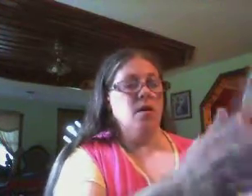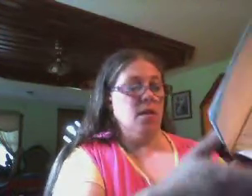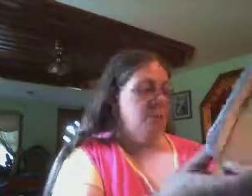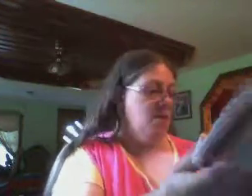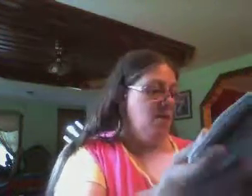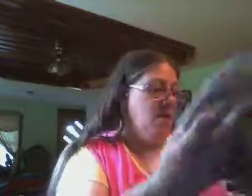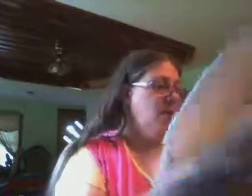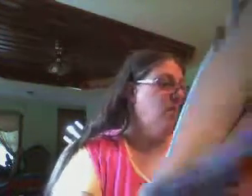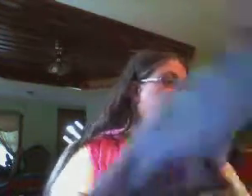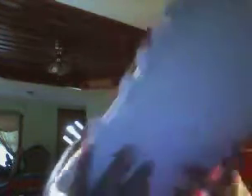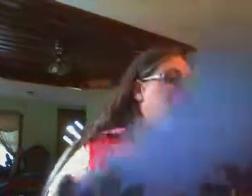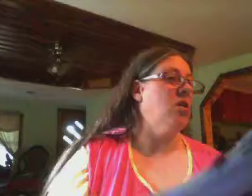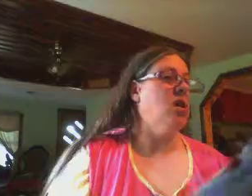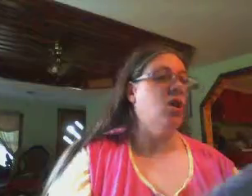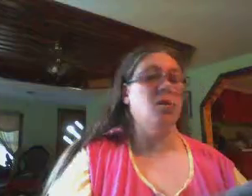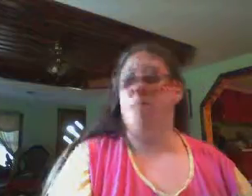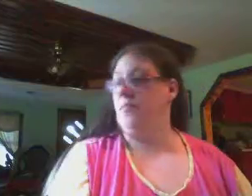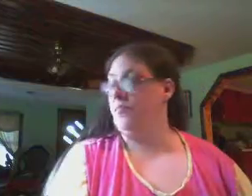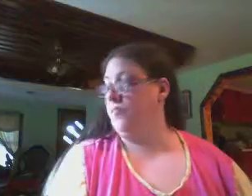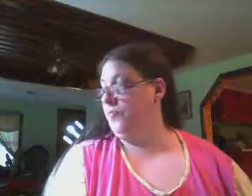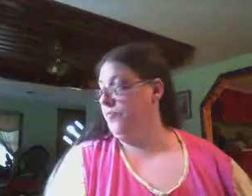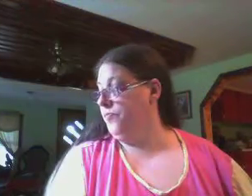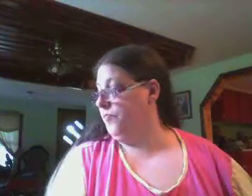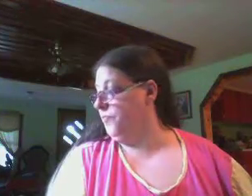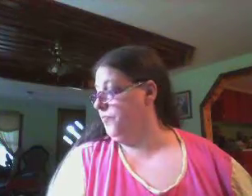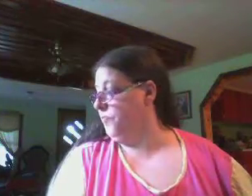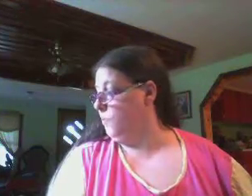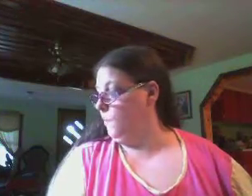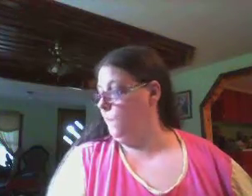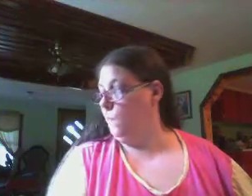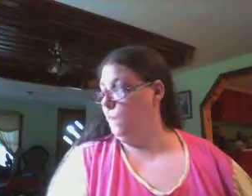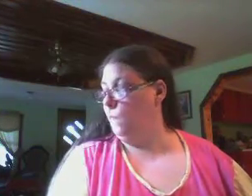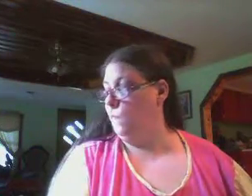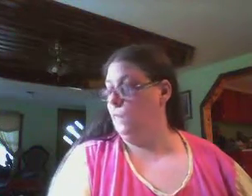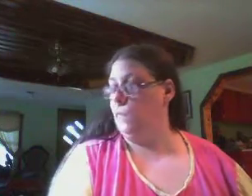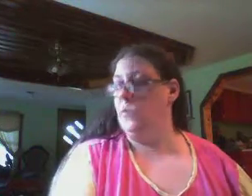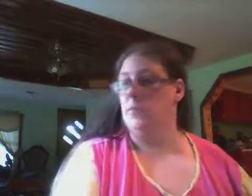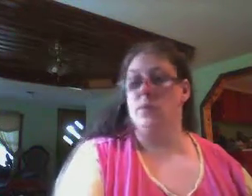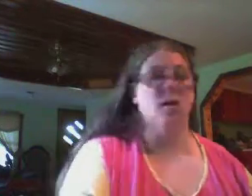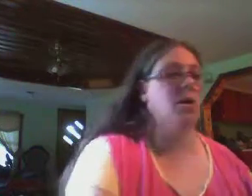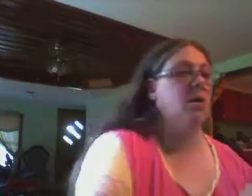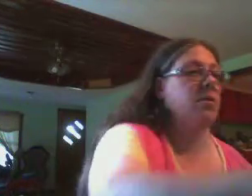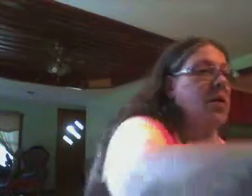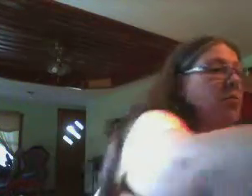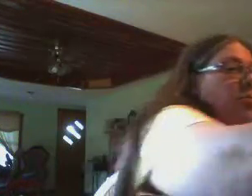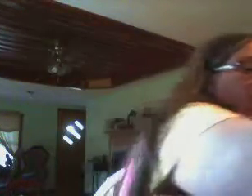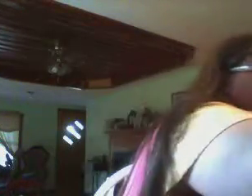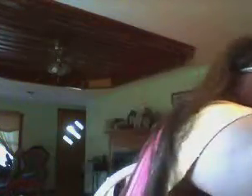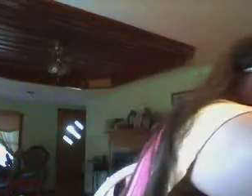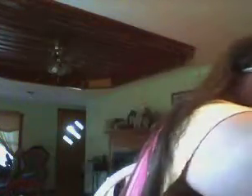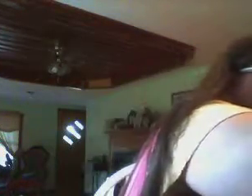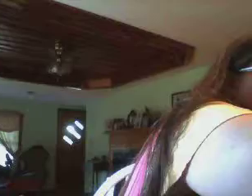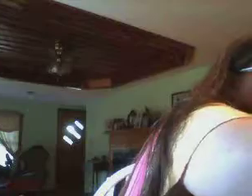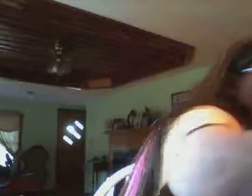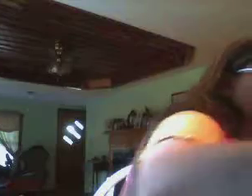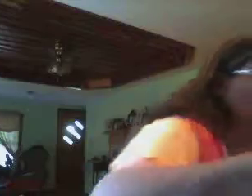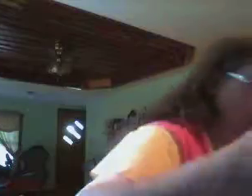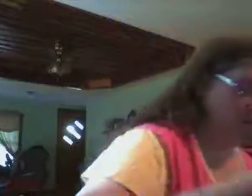Let me see if I can cover up, because I don't want y'all to see the next one.